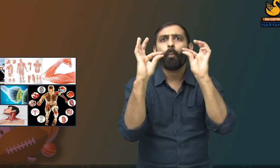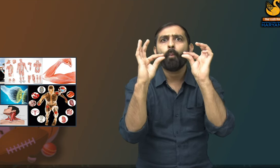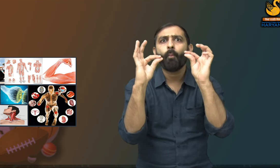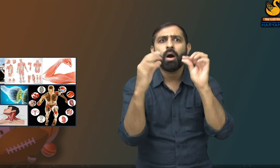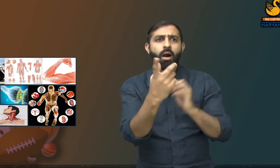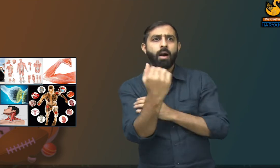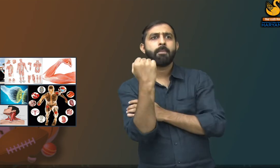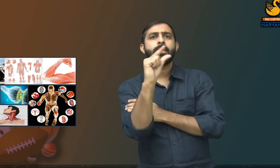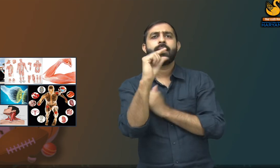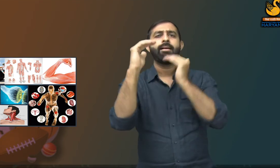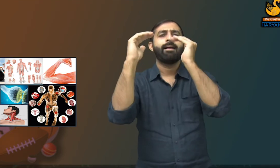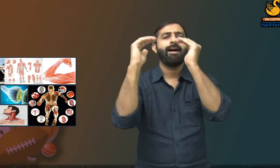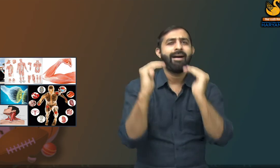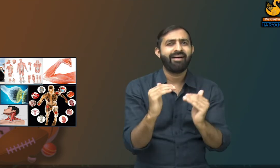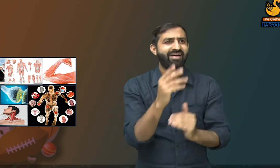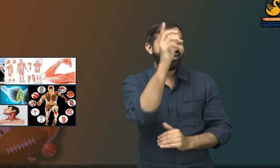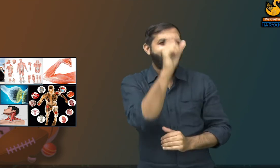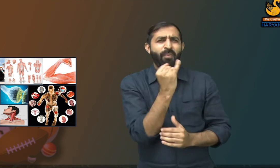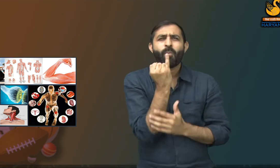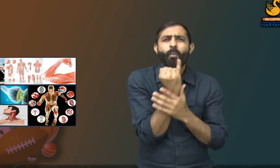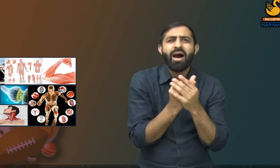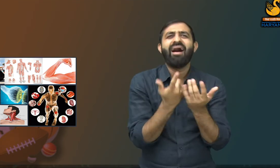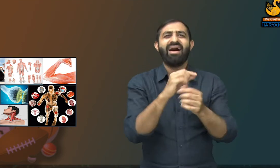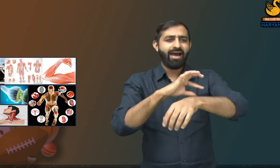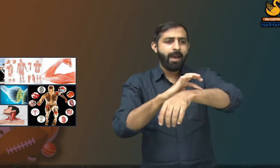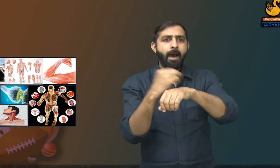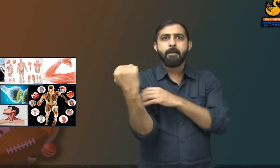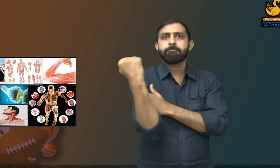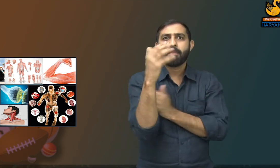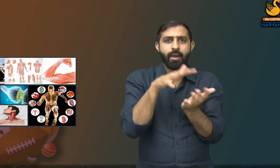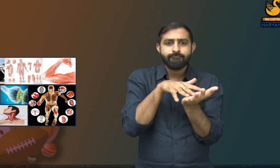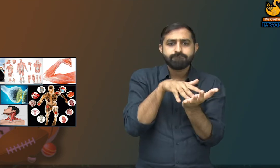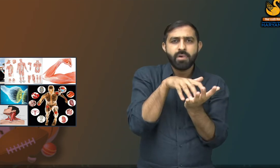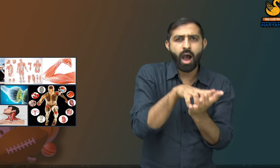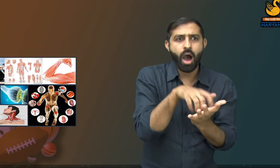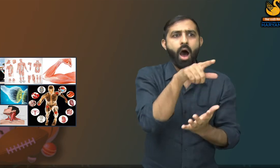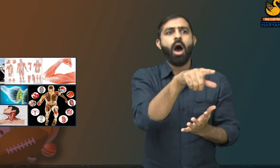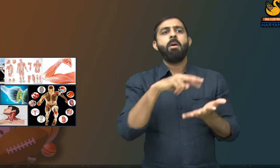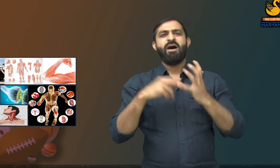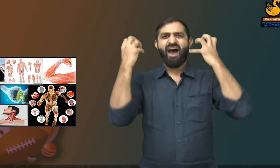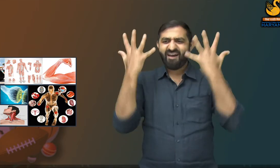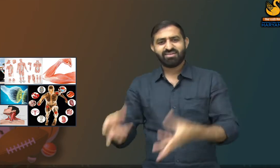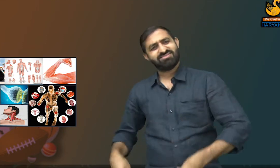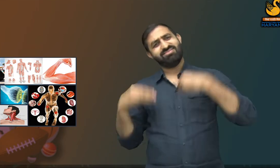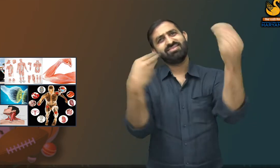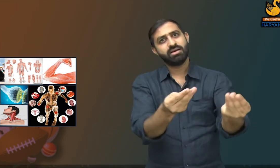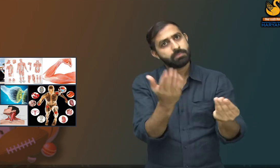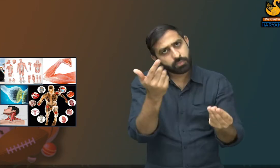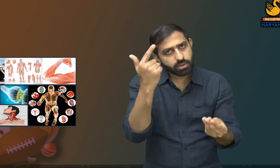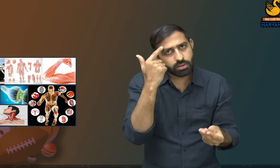are skinny. So they have less strength. They look thin and they are physically weak. Is it possible for them to do